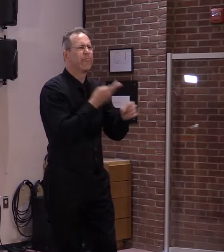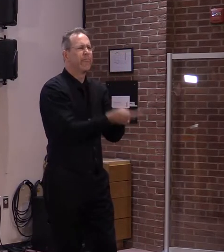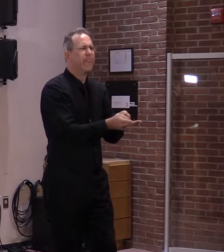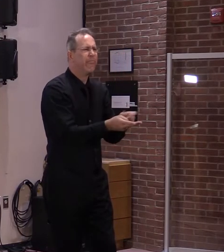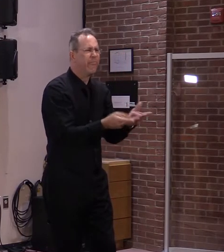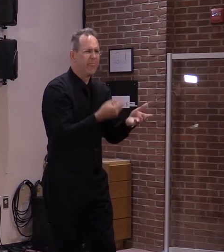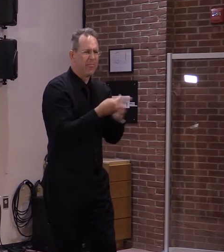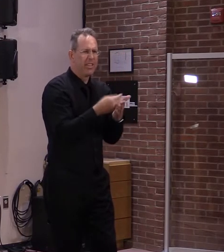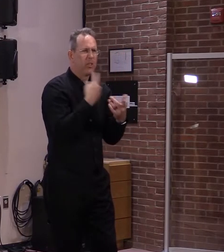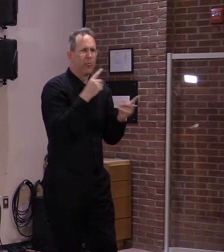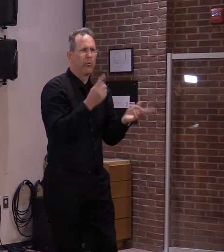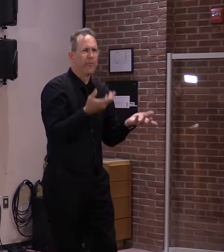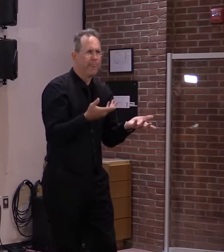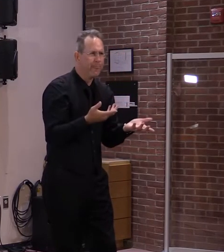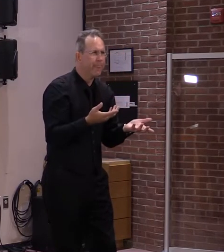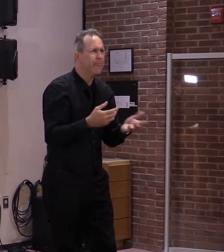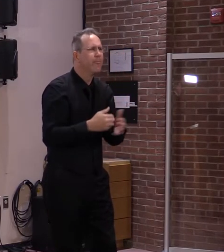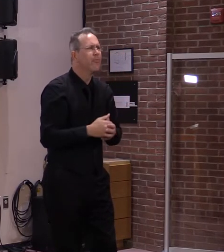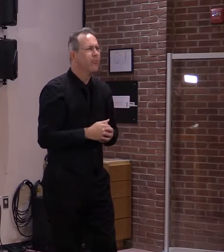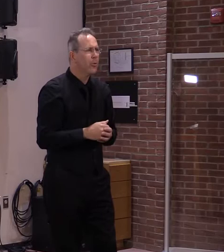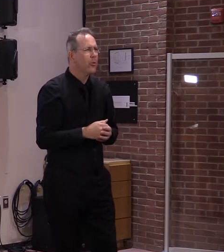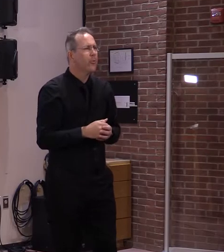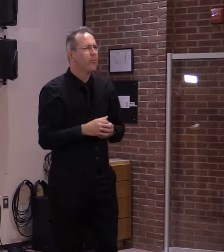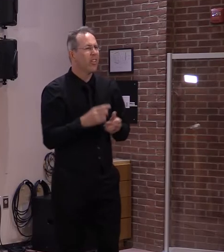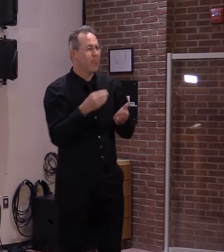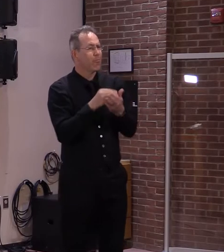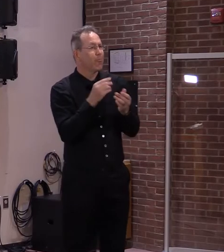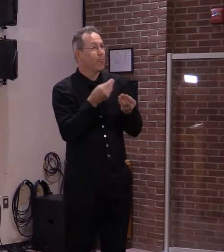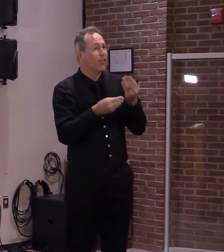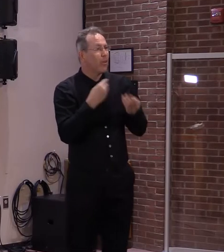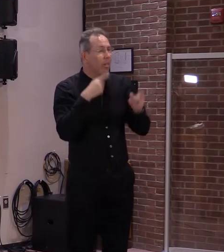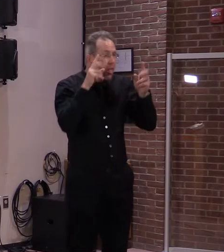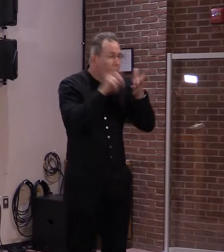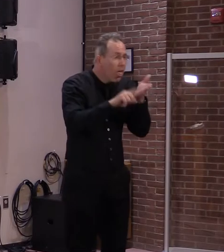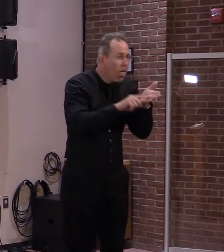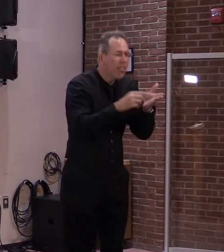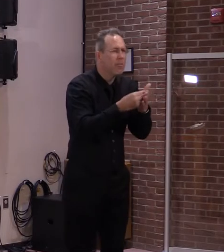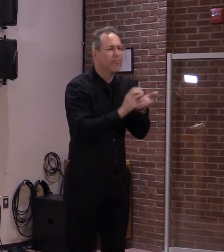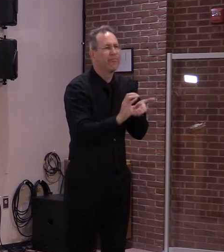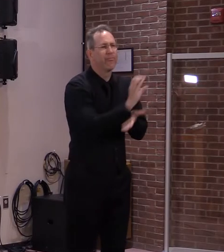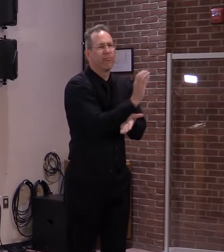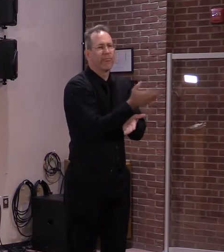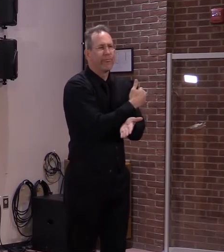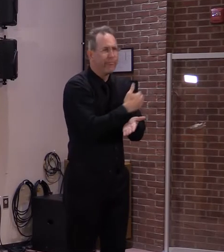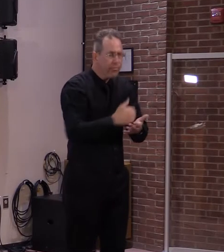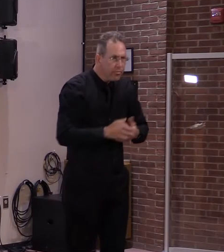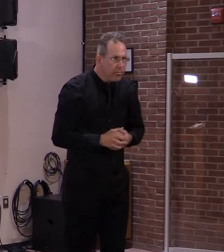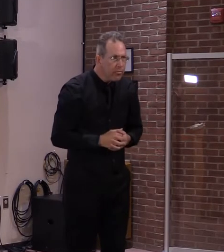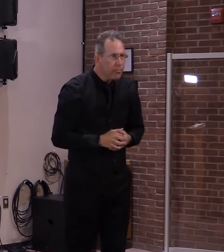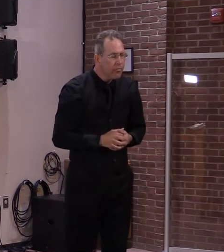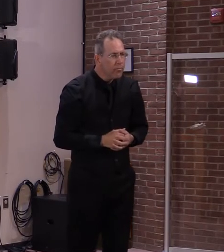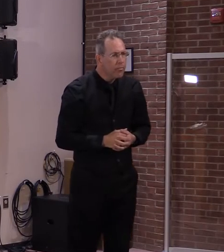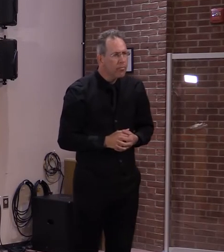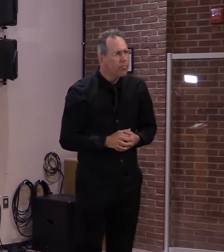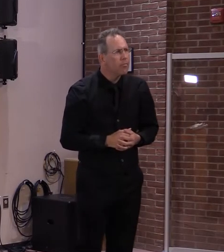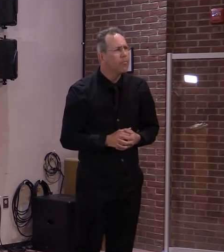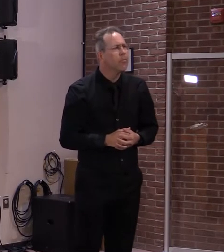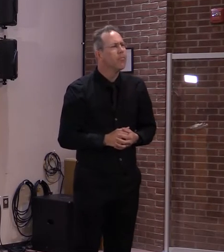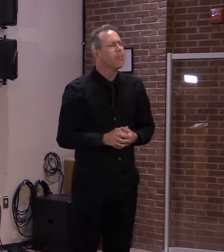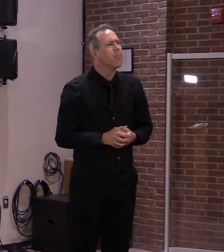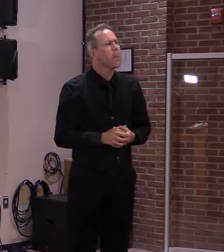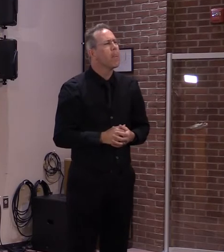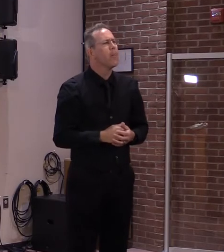legislature and was was taken out of the budget. So, you know, it it is not like there is one method out there, one